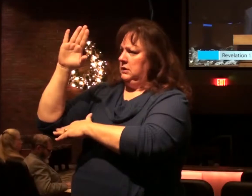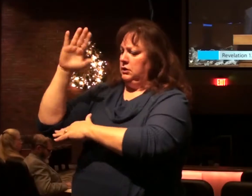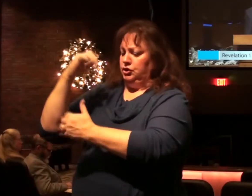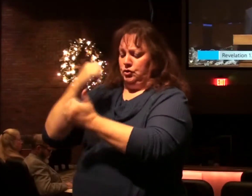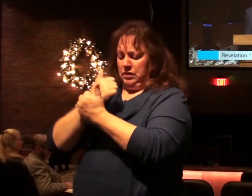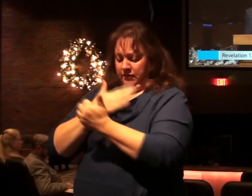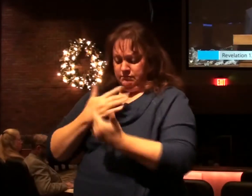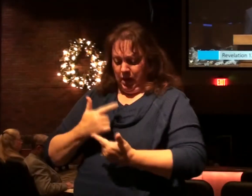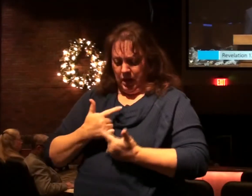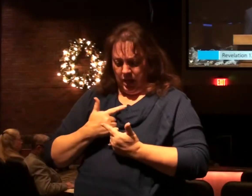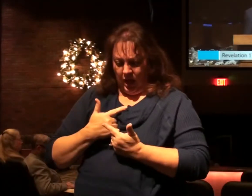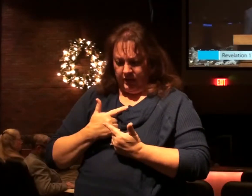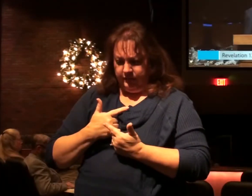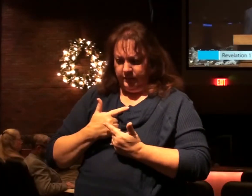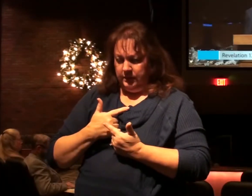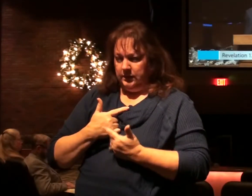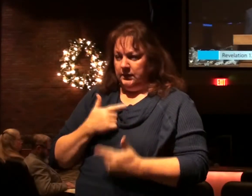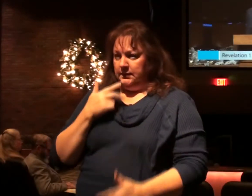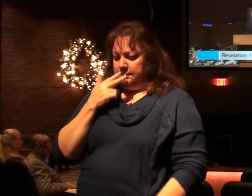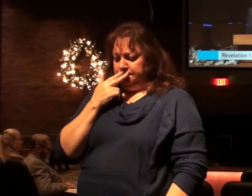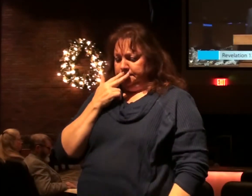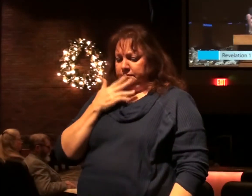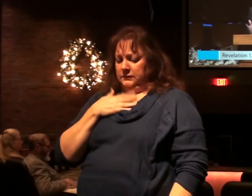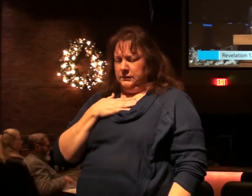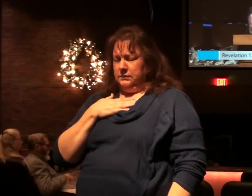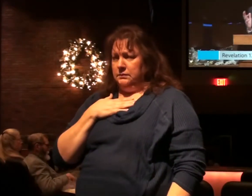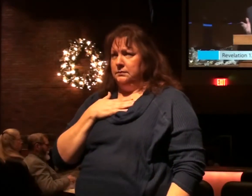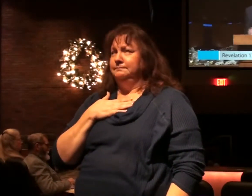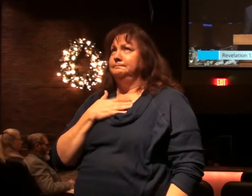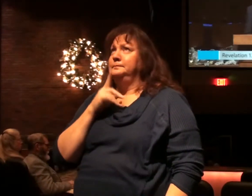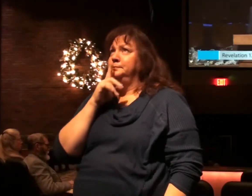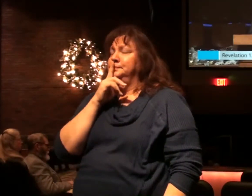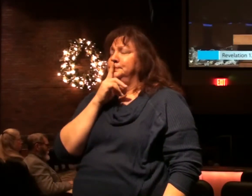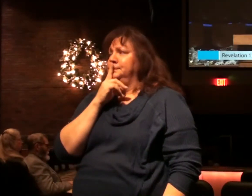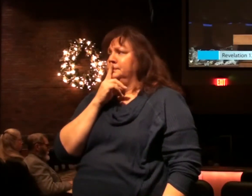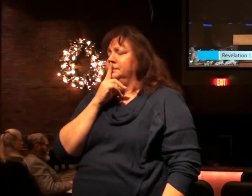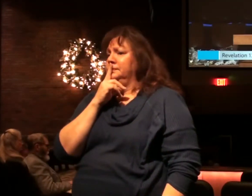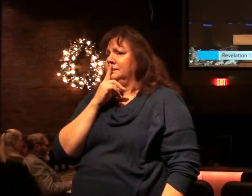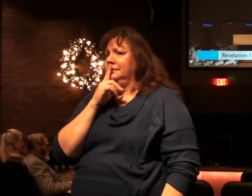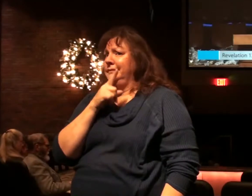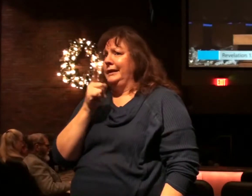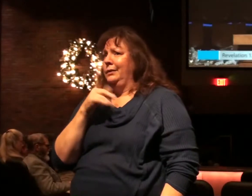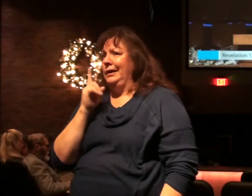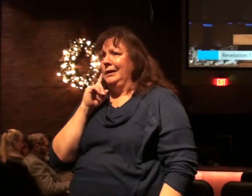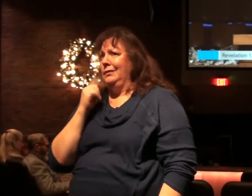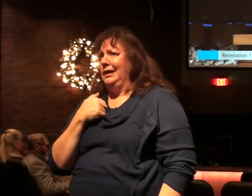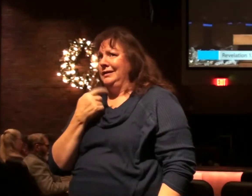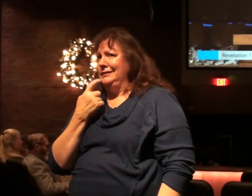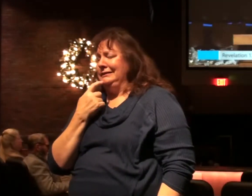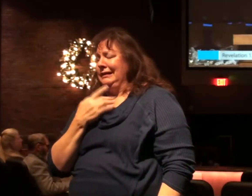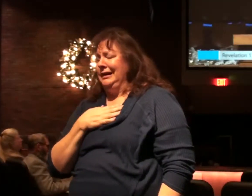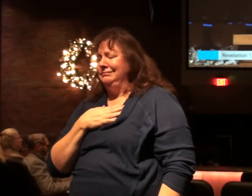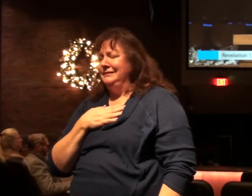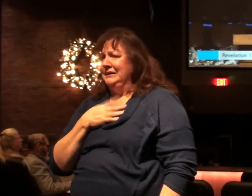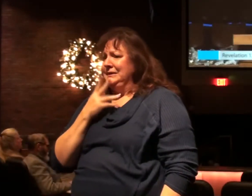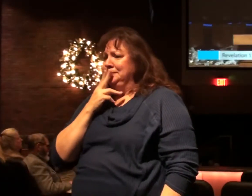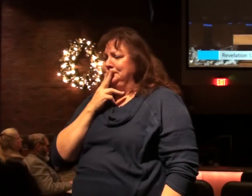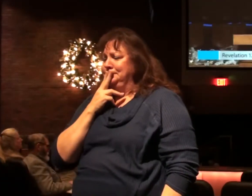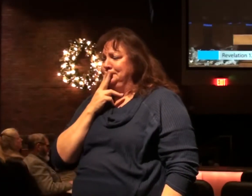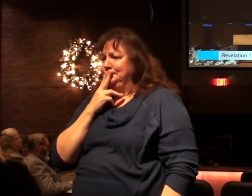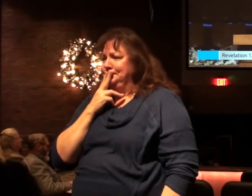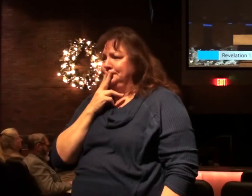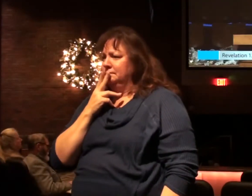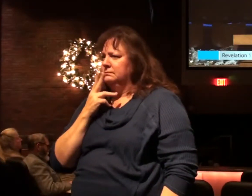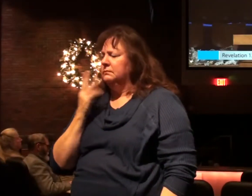loved your life worse and death. Why do we shut up so quickly? Well, I don't think people want to hear this. I better not say